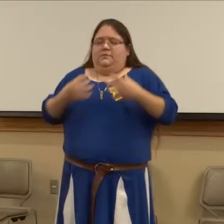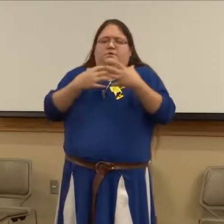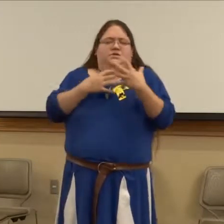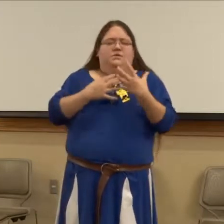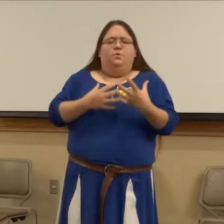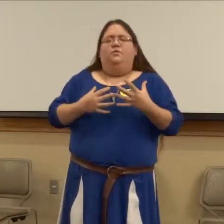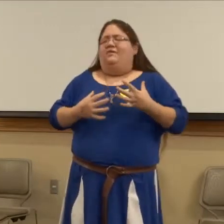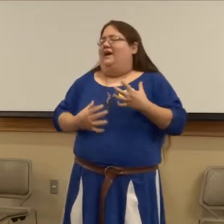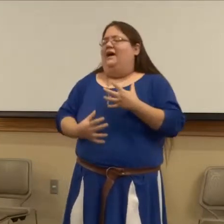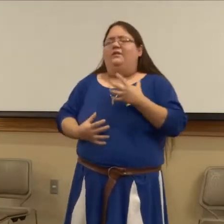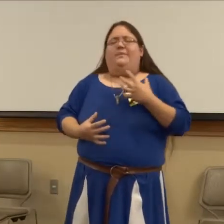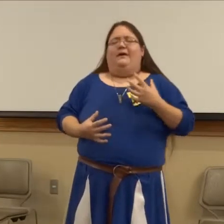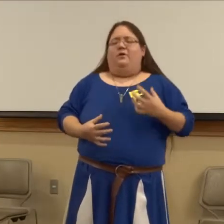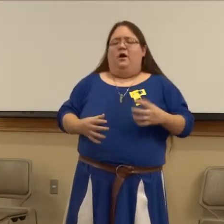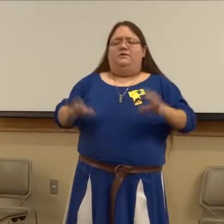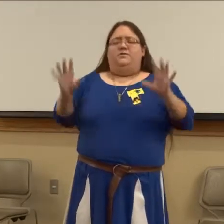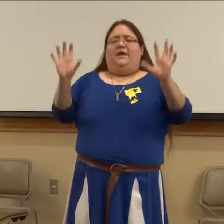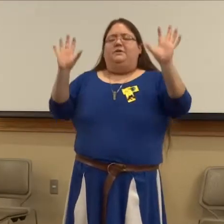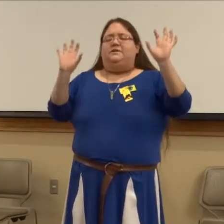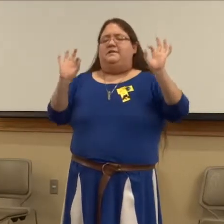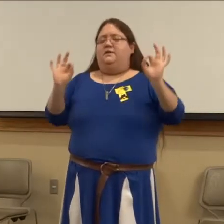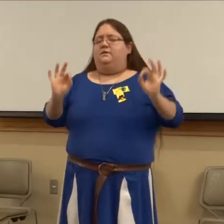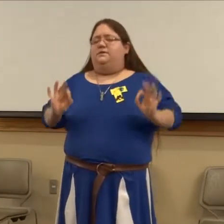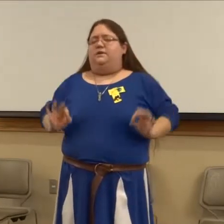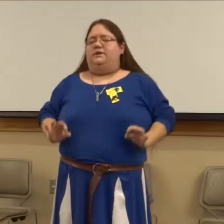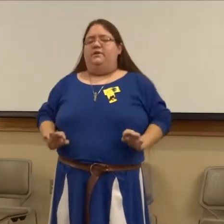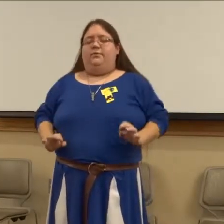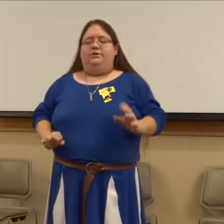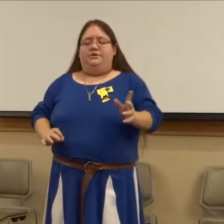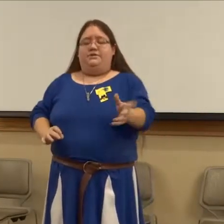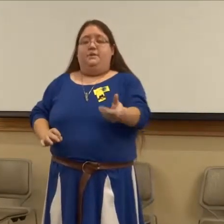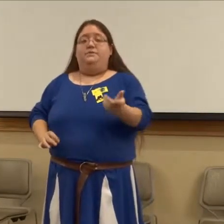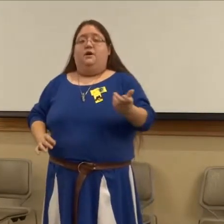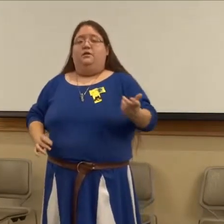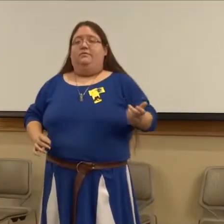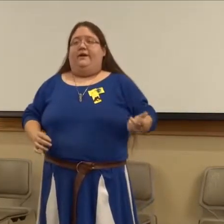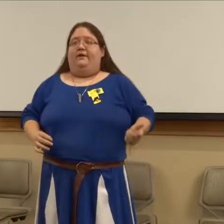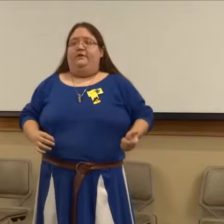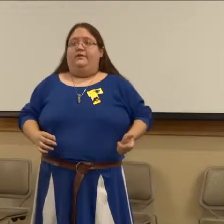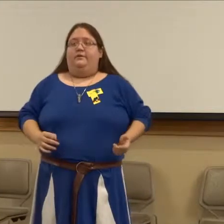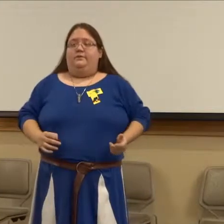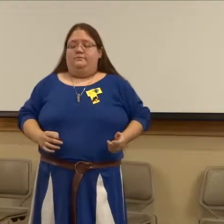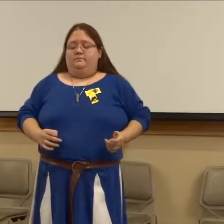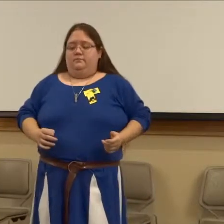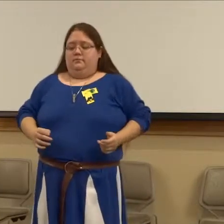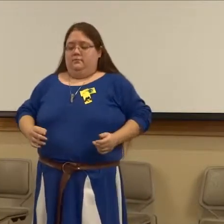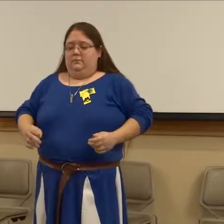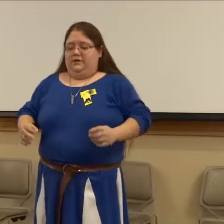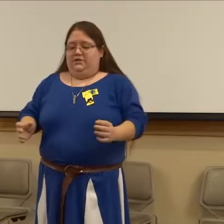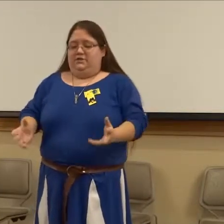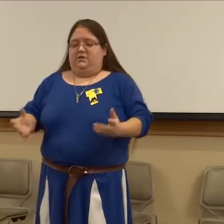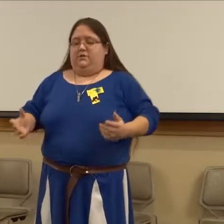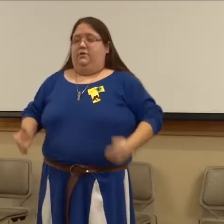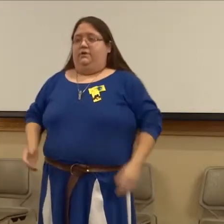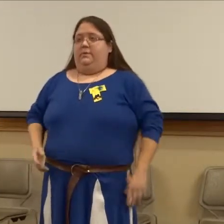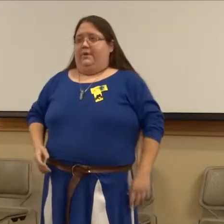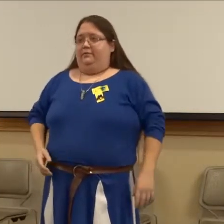She's moved entirely by her heart, so without a single solitary word, she stokes the hearth fire, and she starts to cook them a meal,